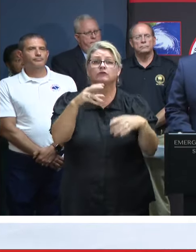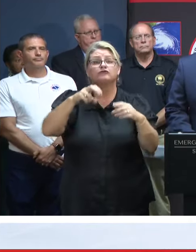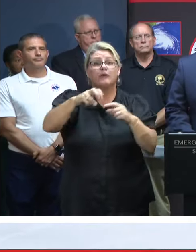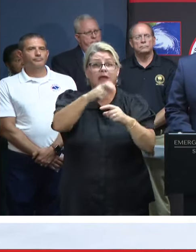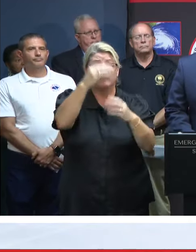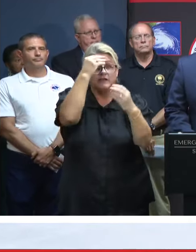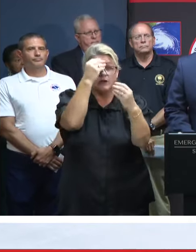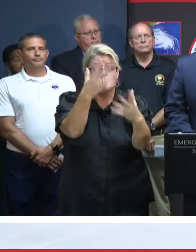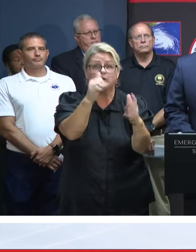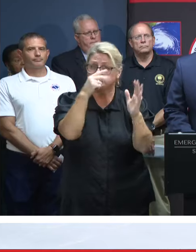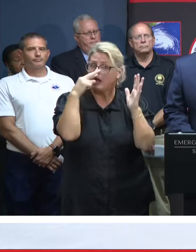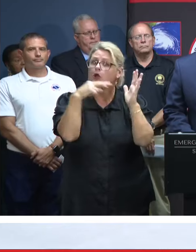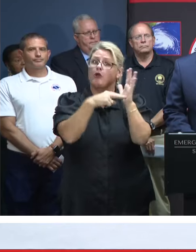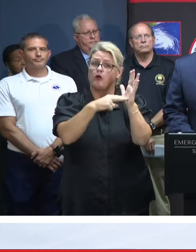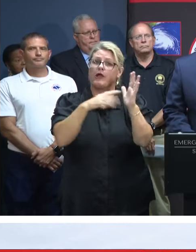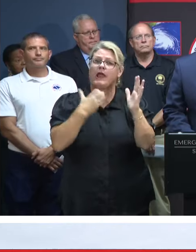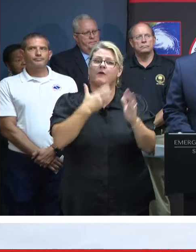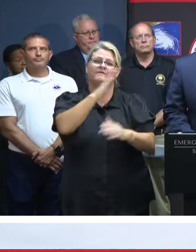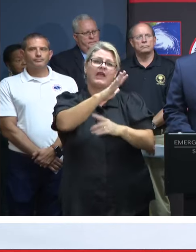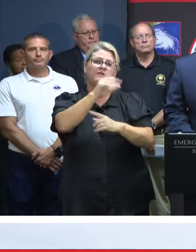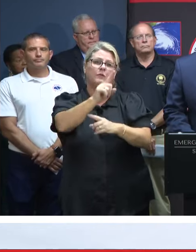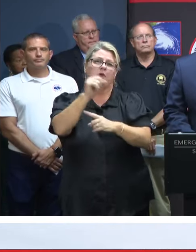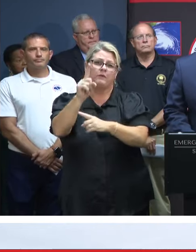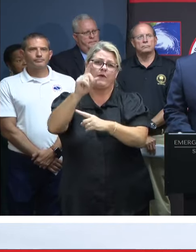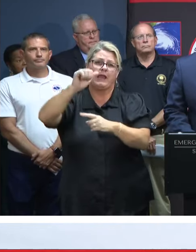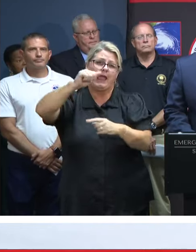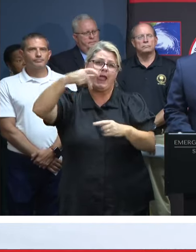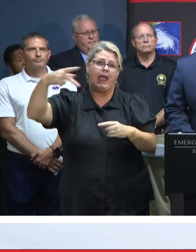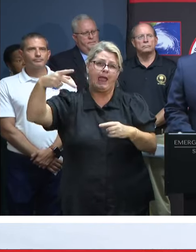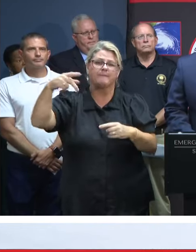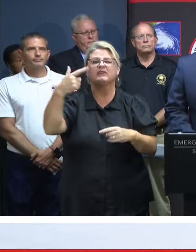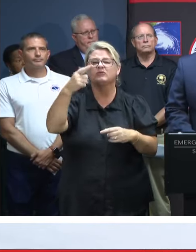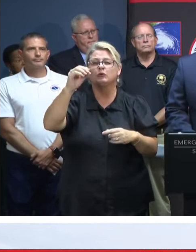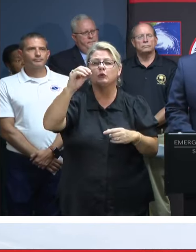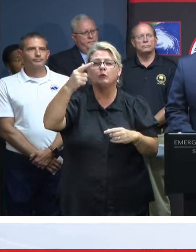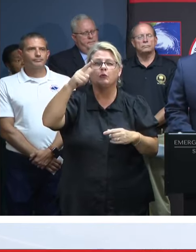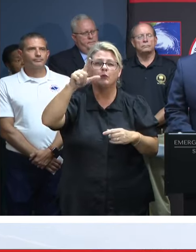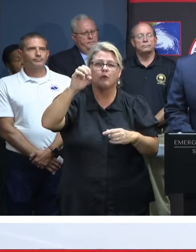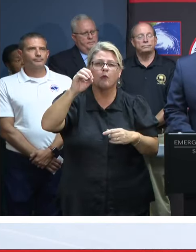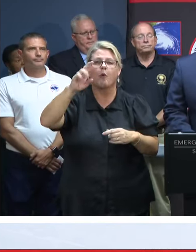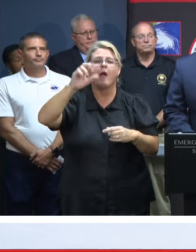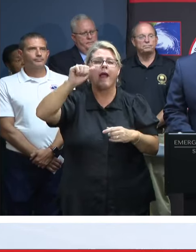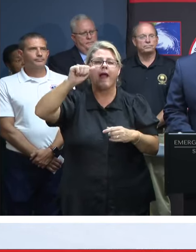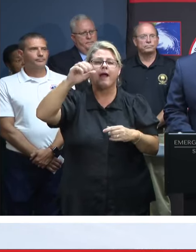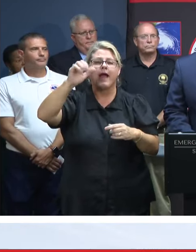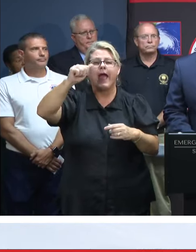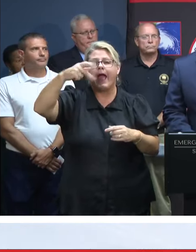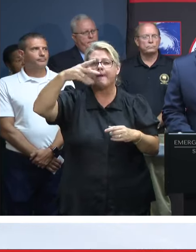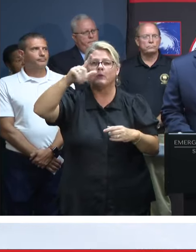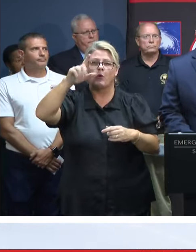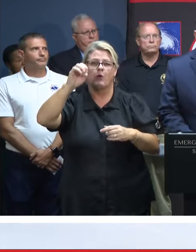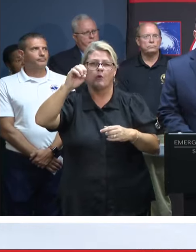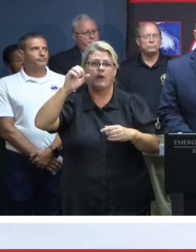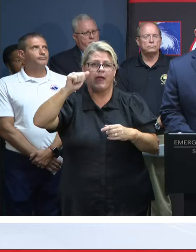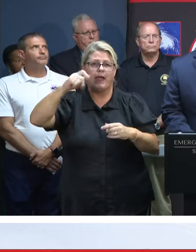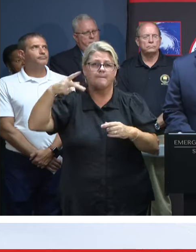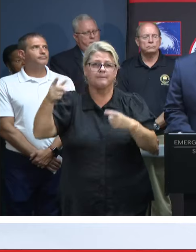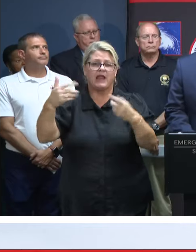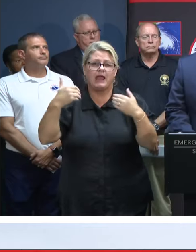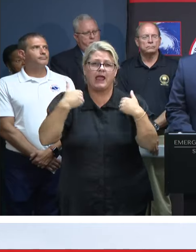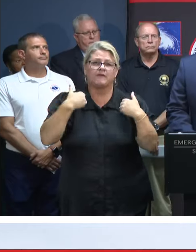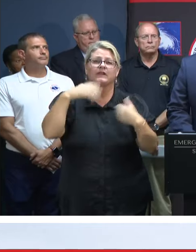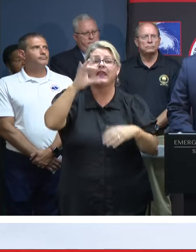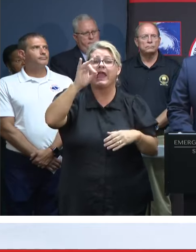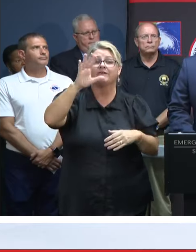be found on our 511 app. You can get on the Google or Apple stores. We also have our call center is available at 1